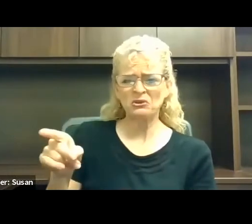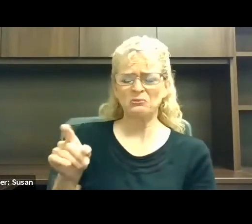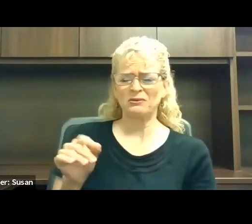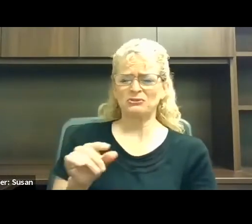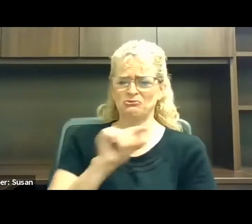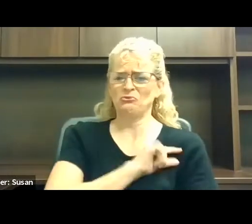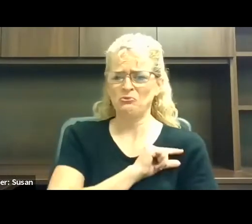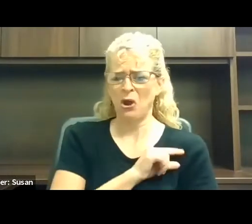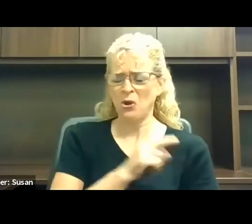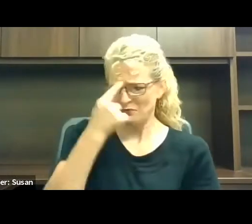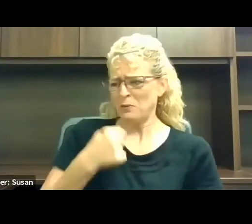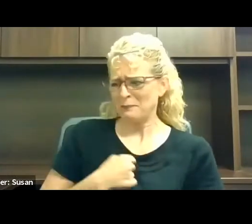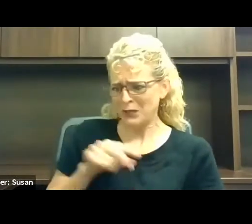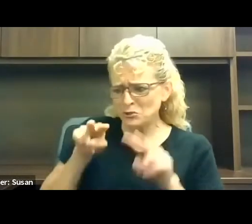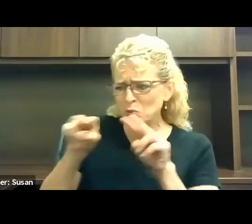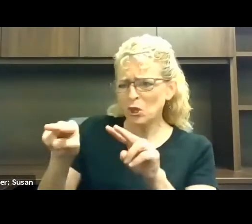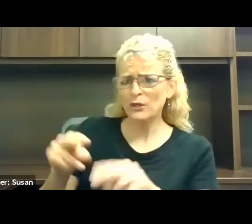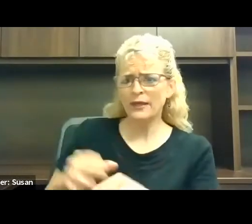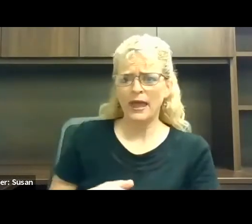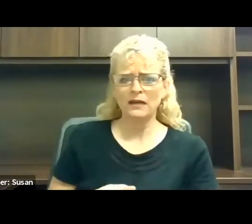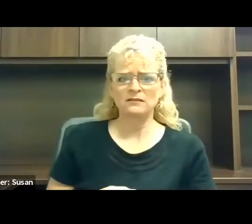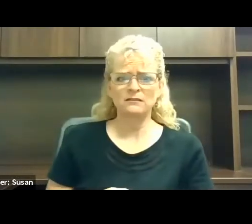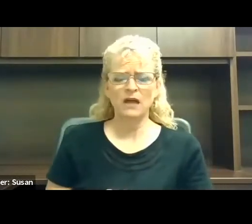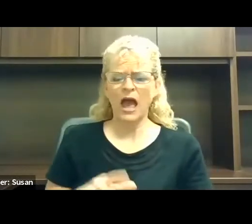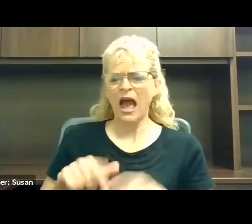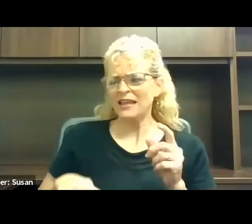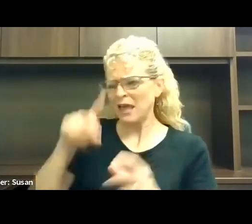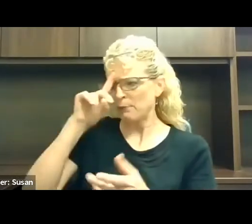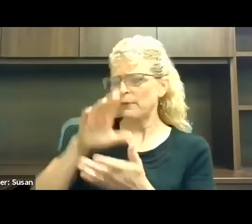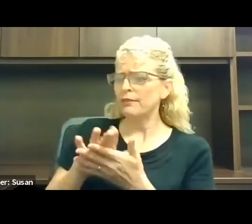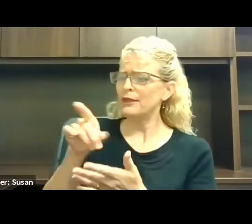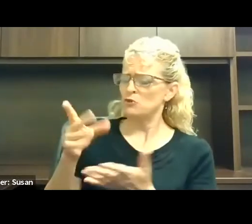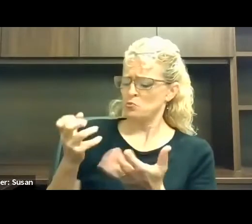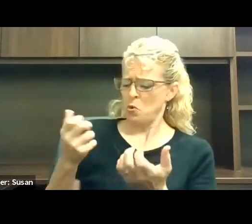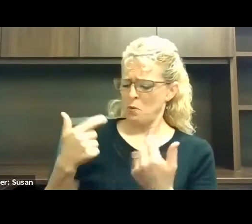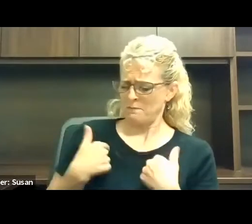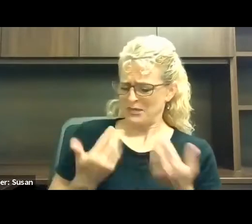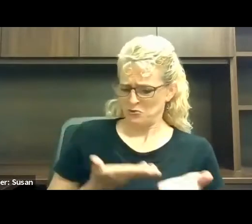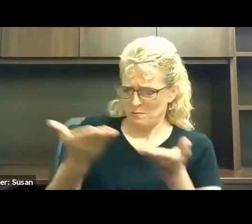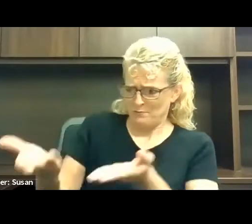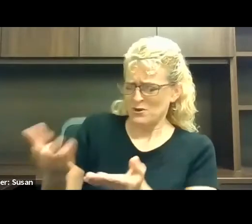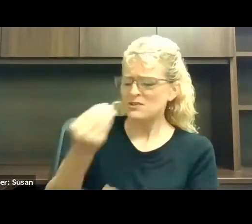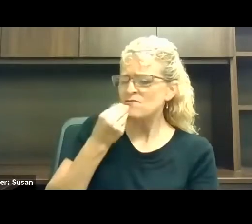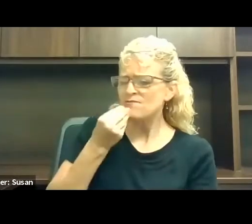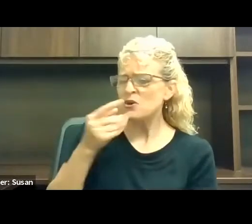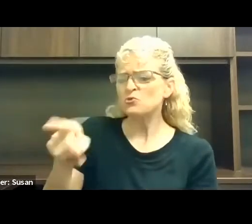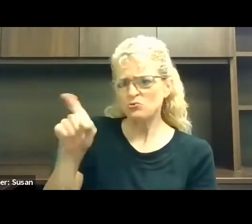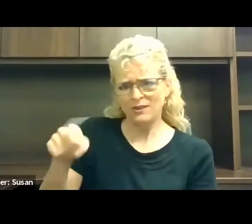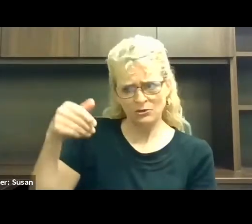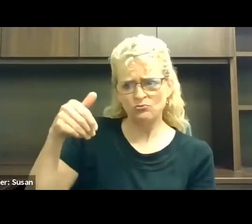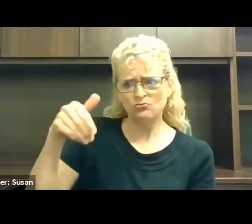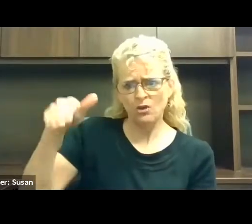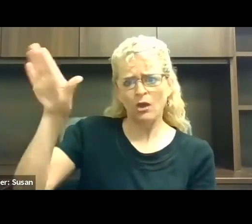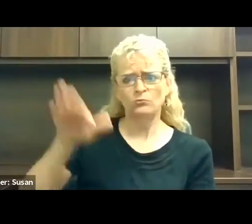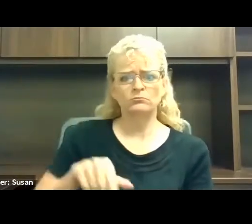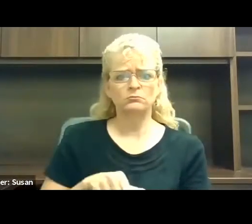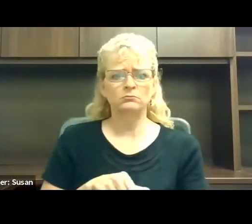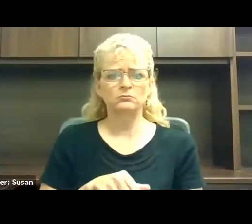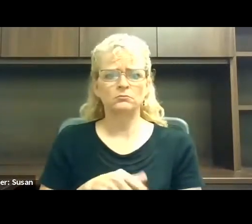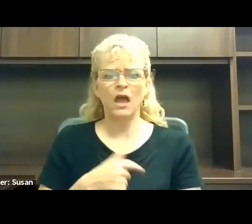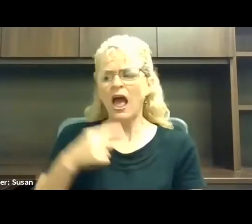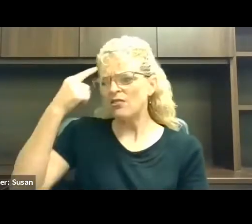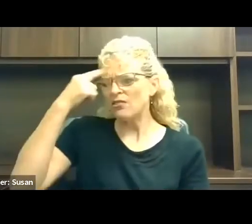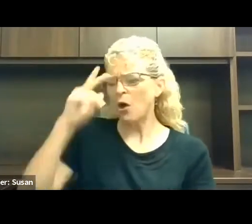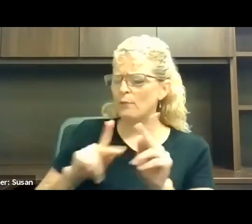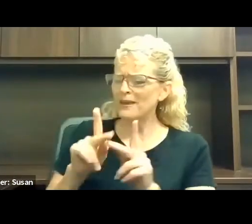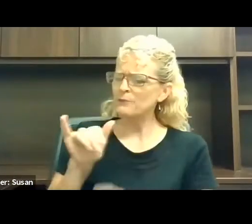I can't believe you want me to bring you food. Get out. I thought people like you were supposed to